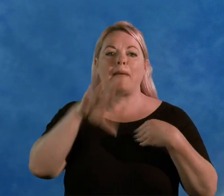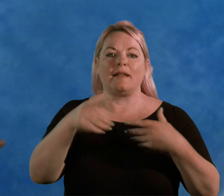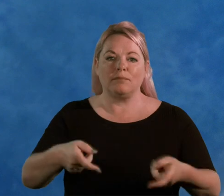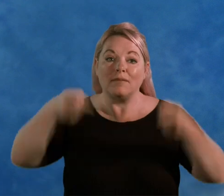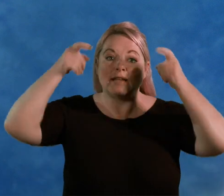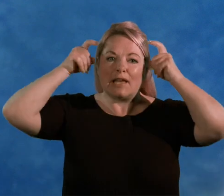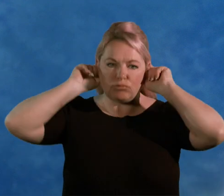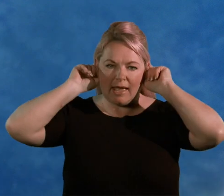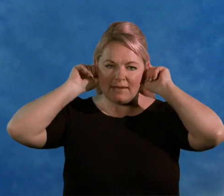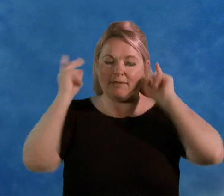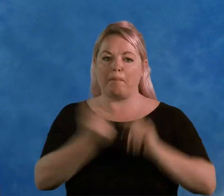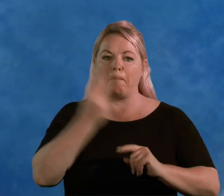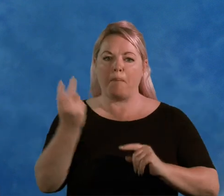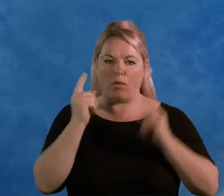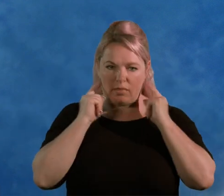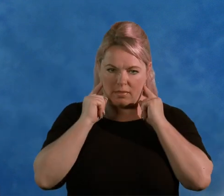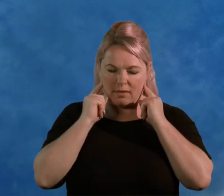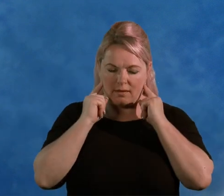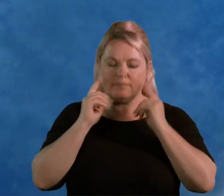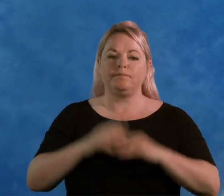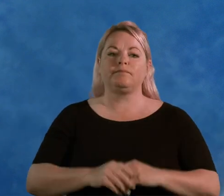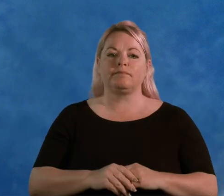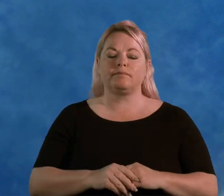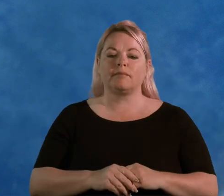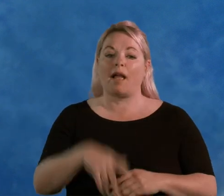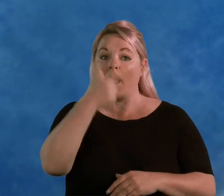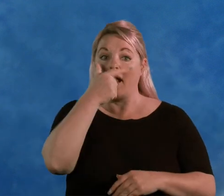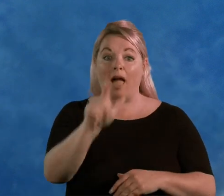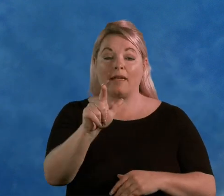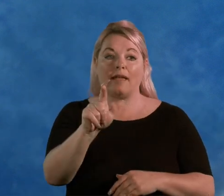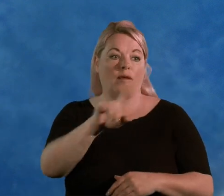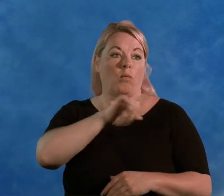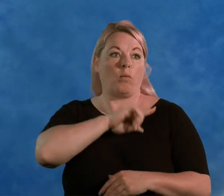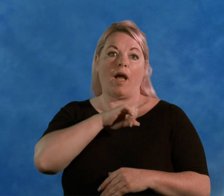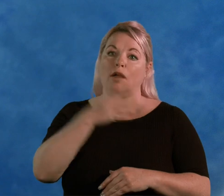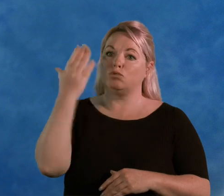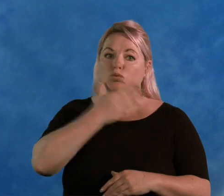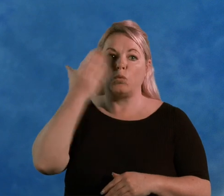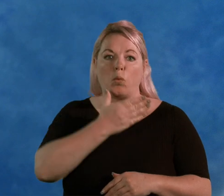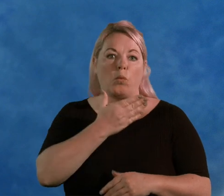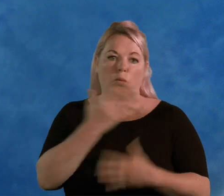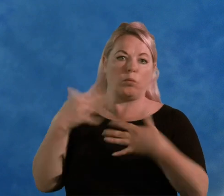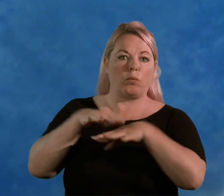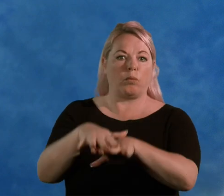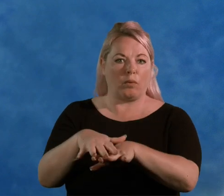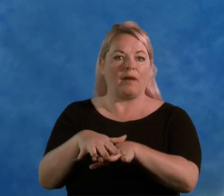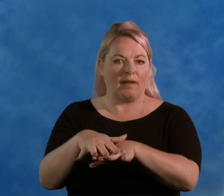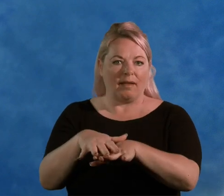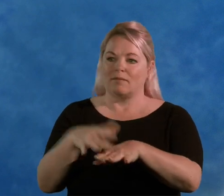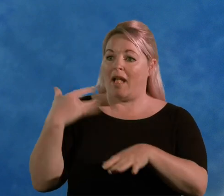aids on both ears. Luckily, you know, I was able to go to normal schools, enjoying